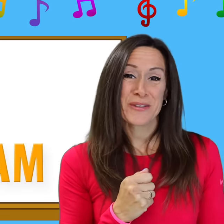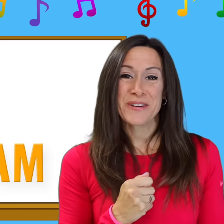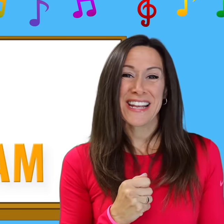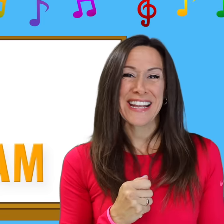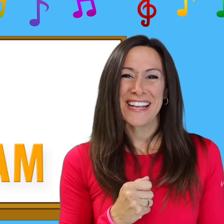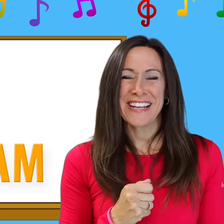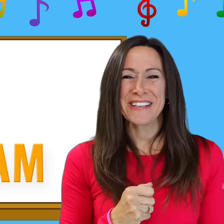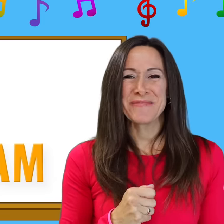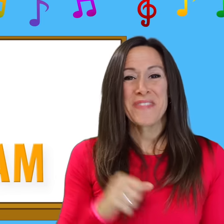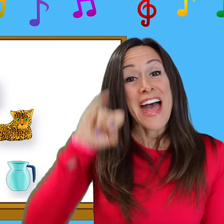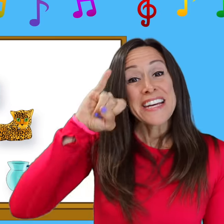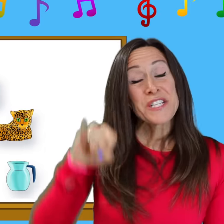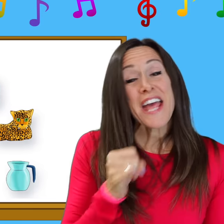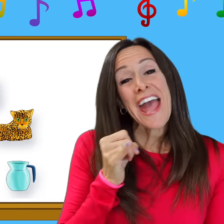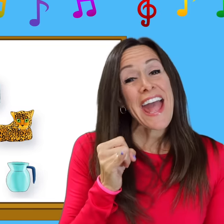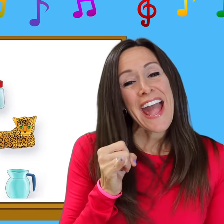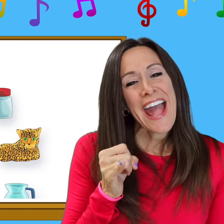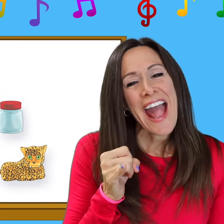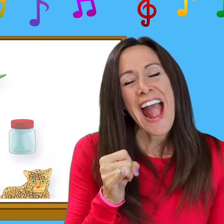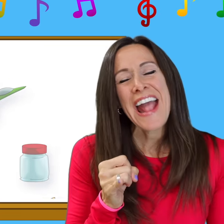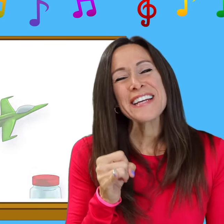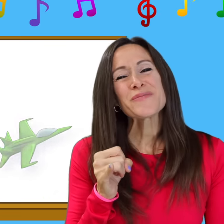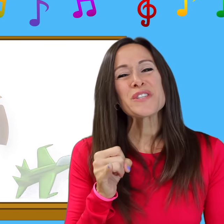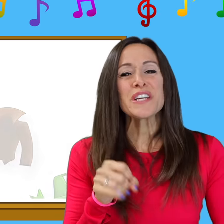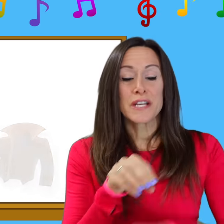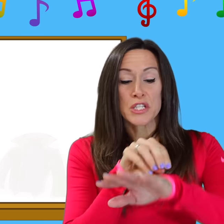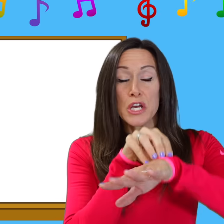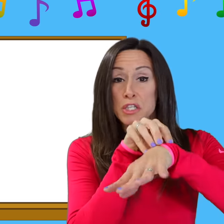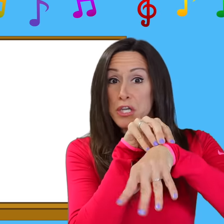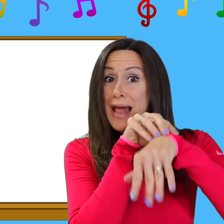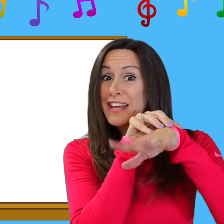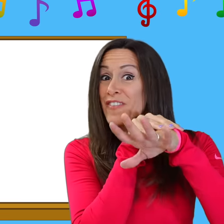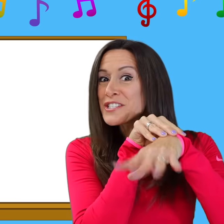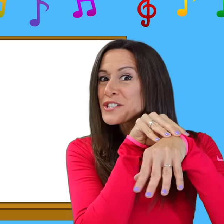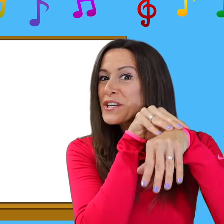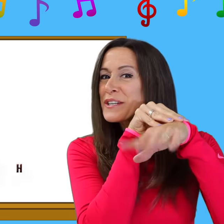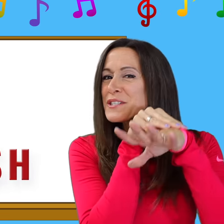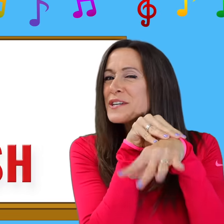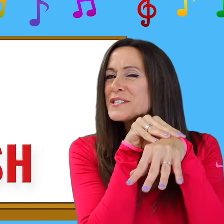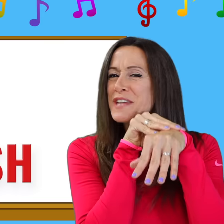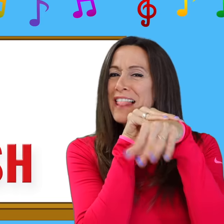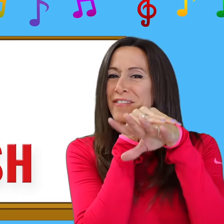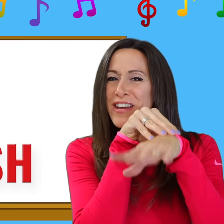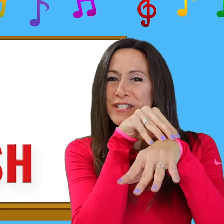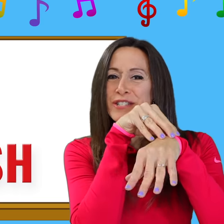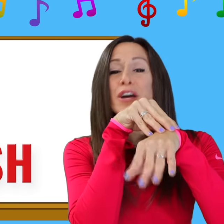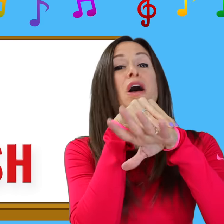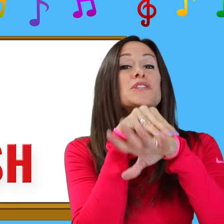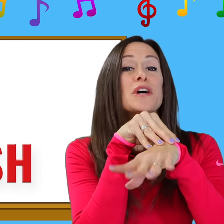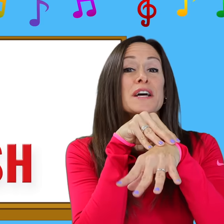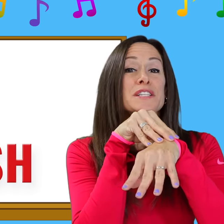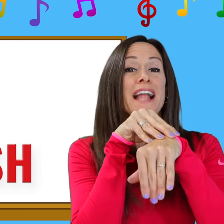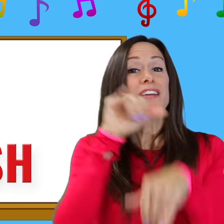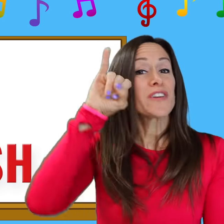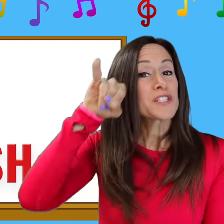-cream